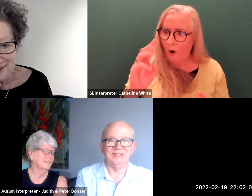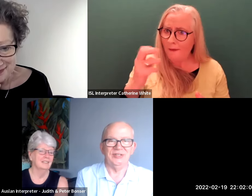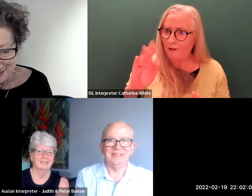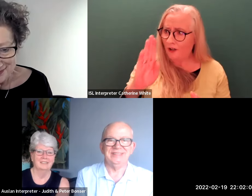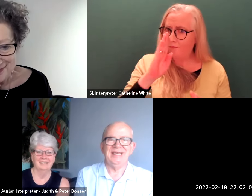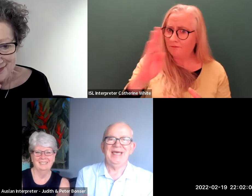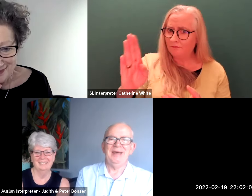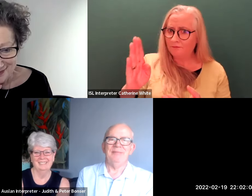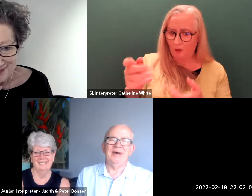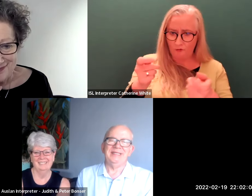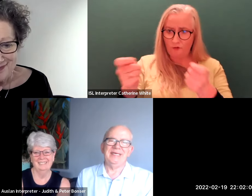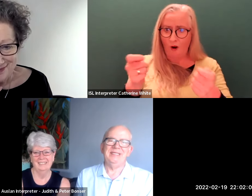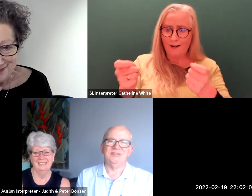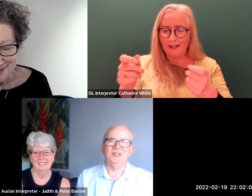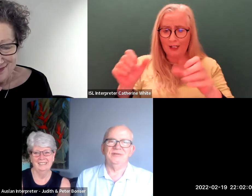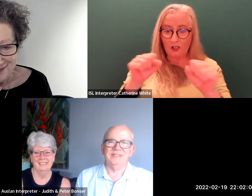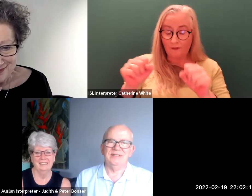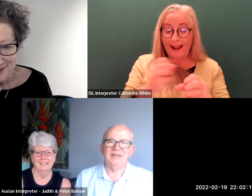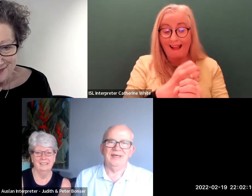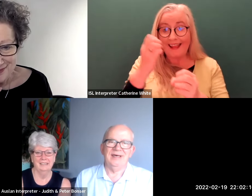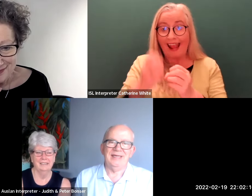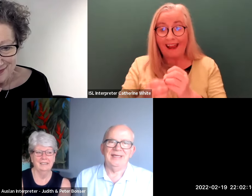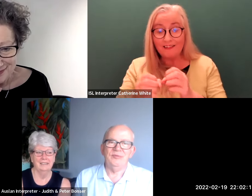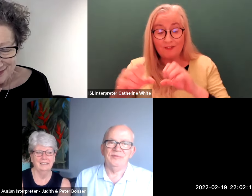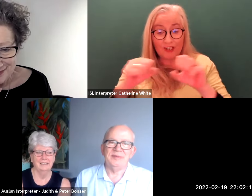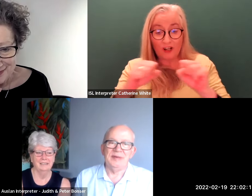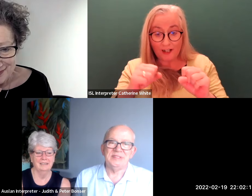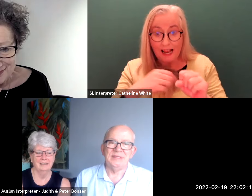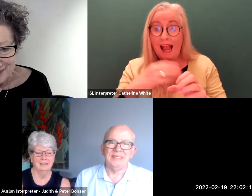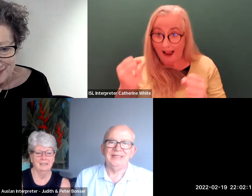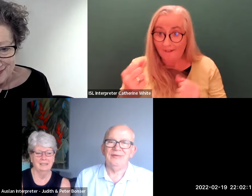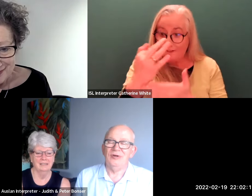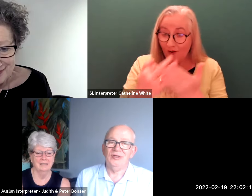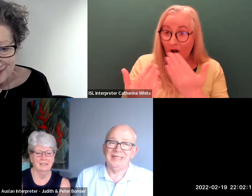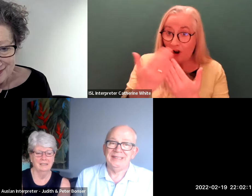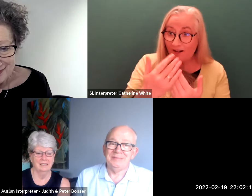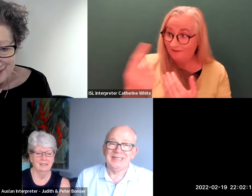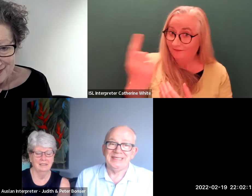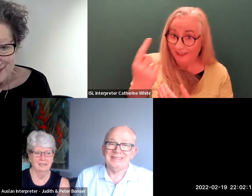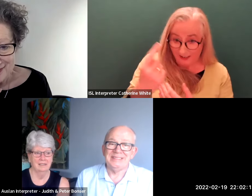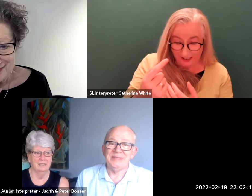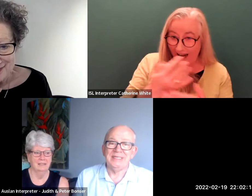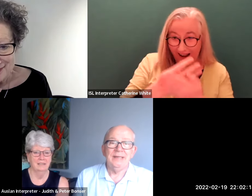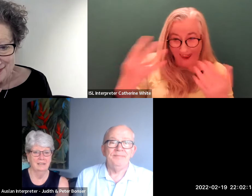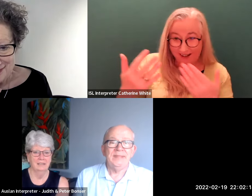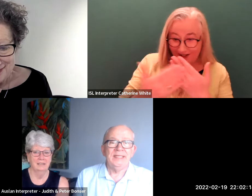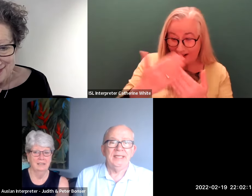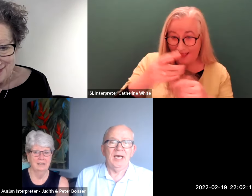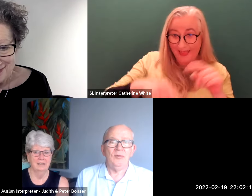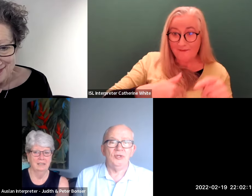running the service by the end of the service i had a number of them come up to me and they were a lot younger than me they said to me